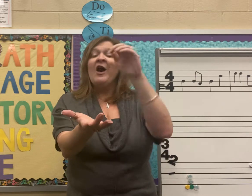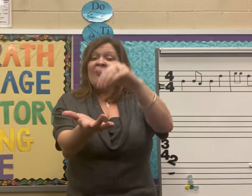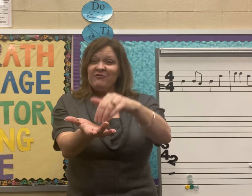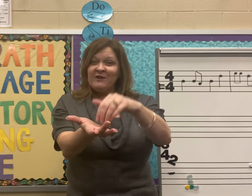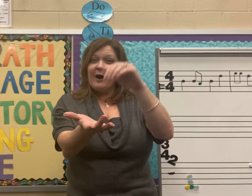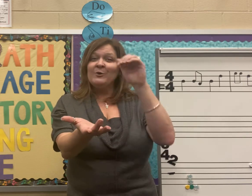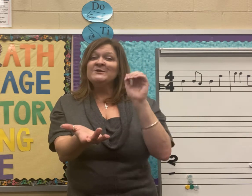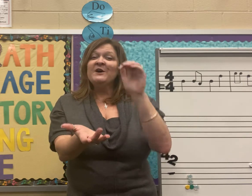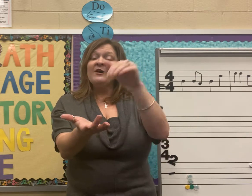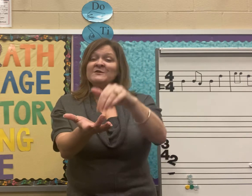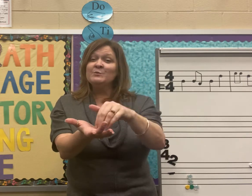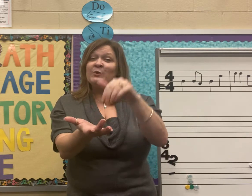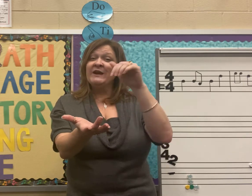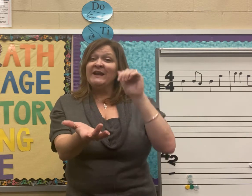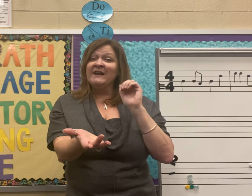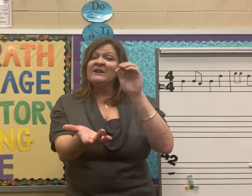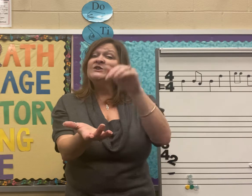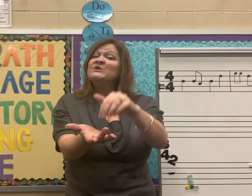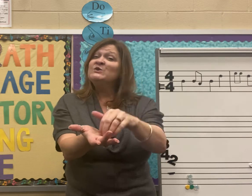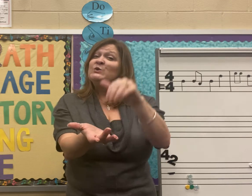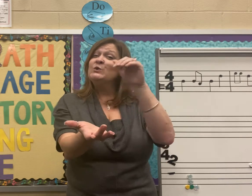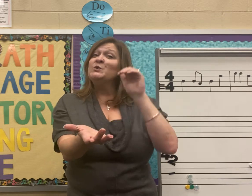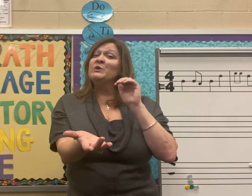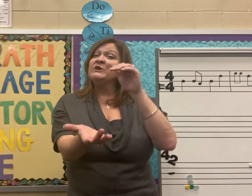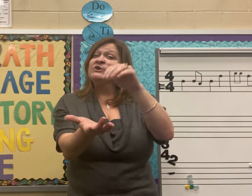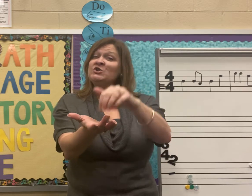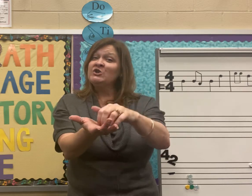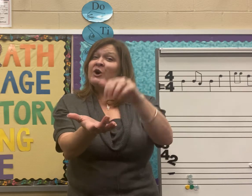J-A of spring soon will show.